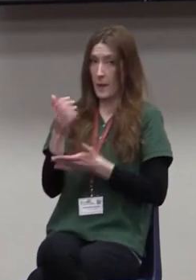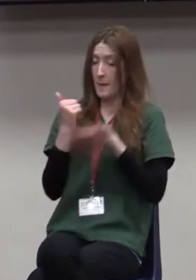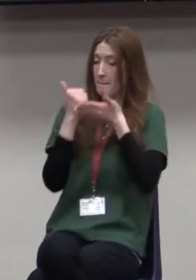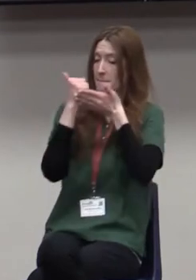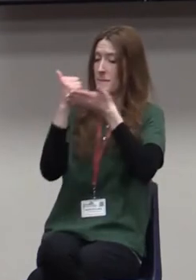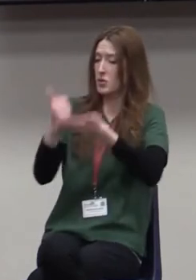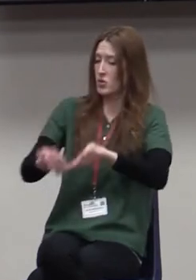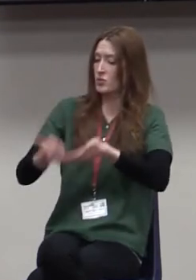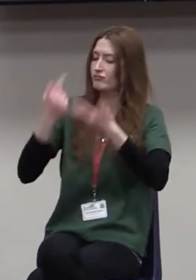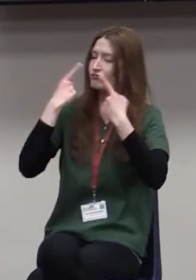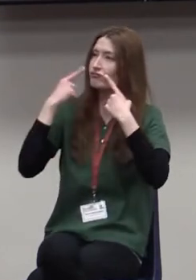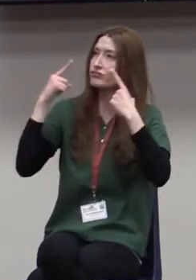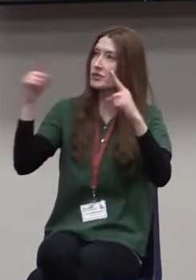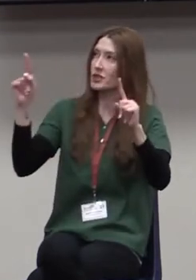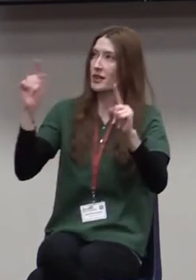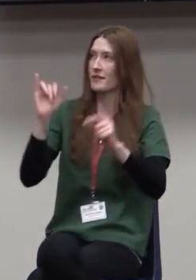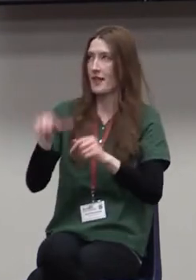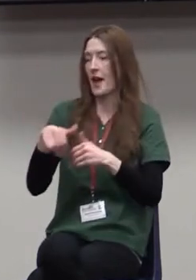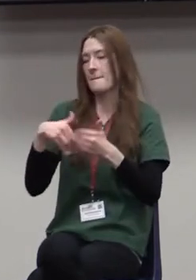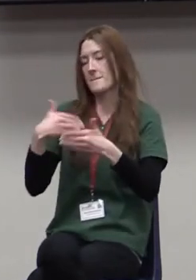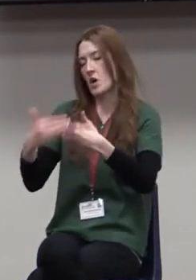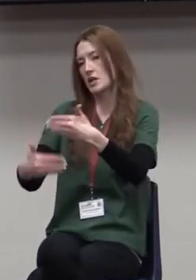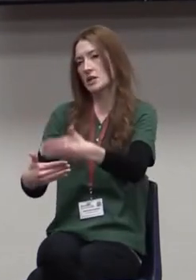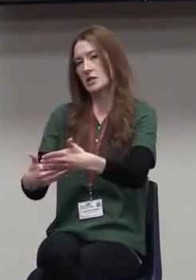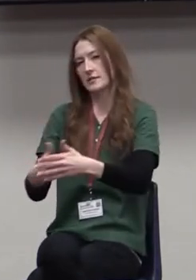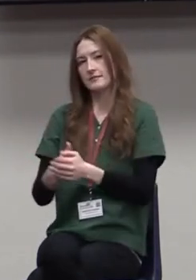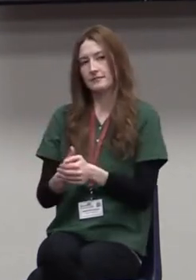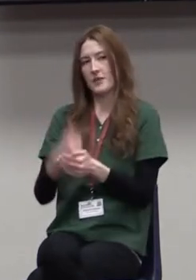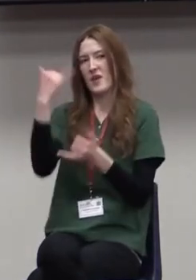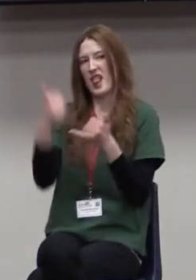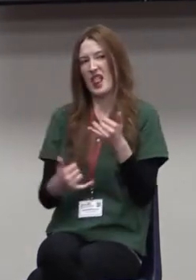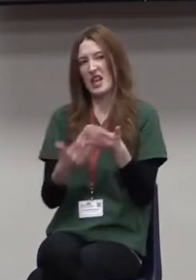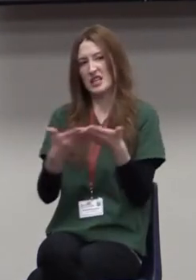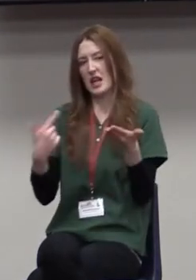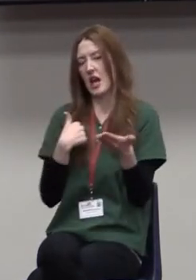process. I want to share one last thing with you, and then we're going to wrap up.